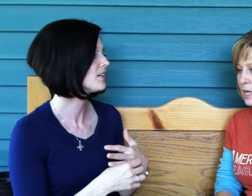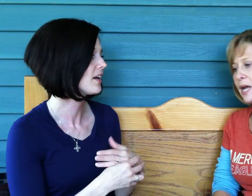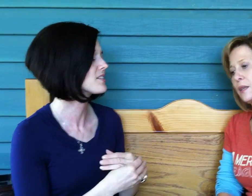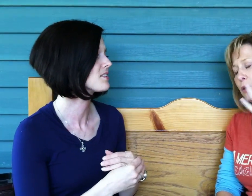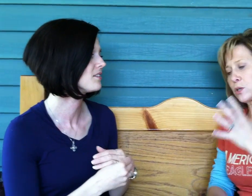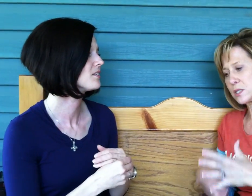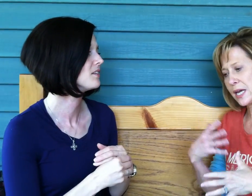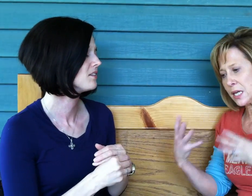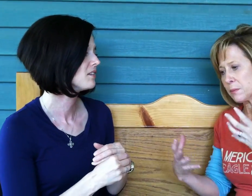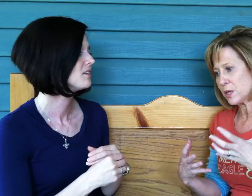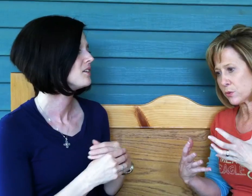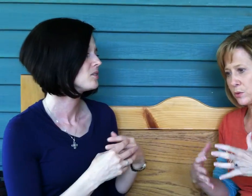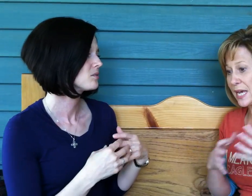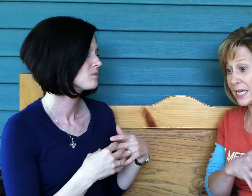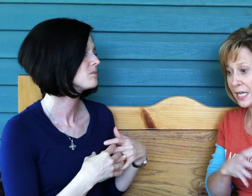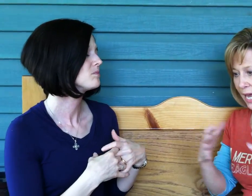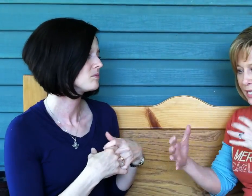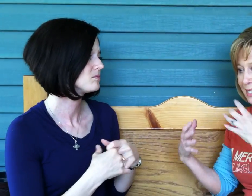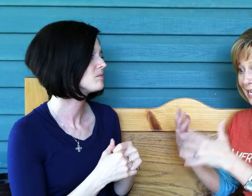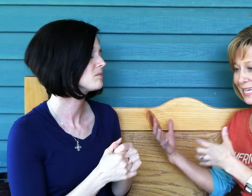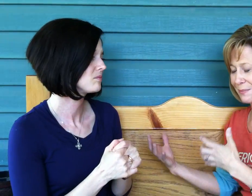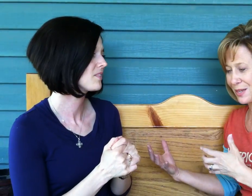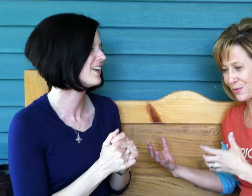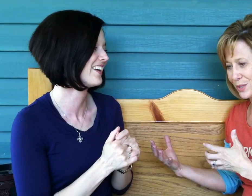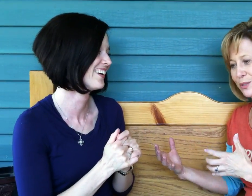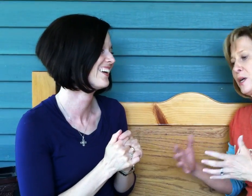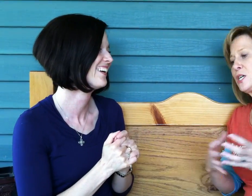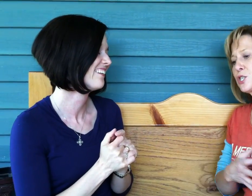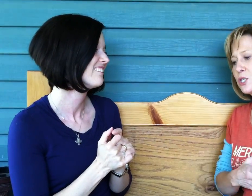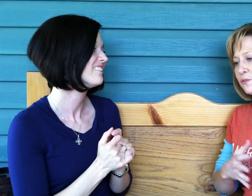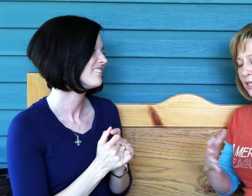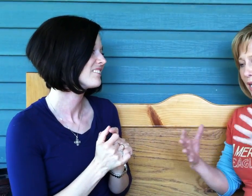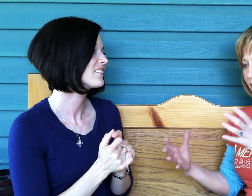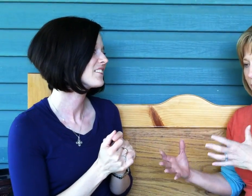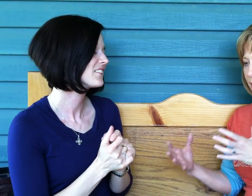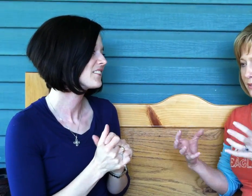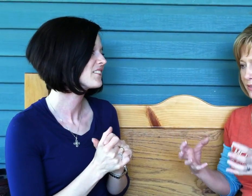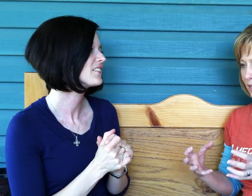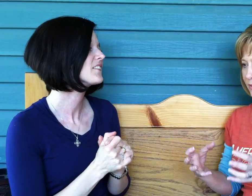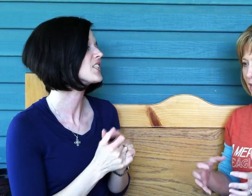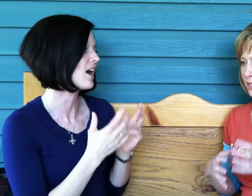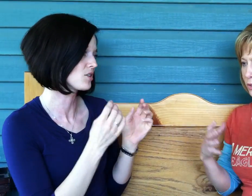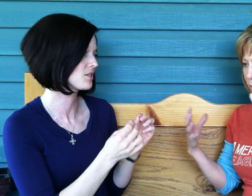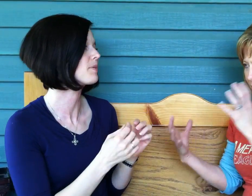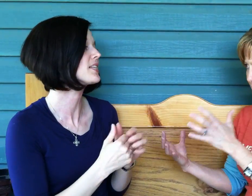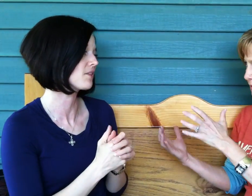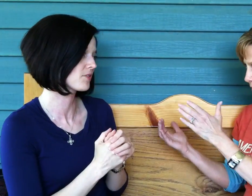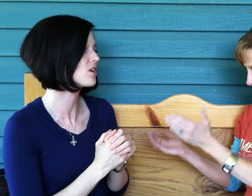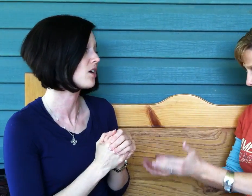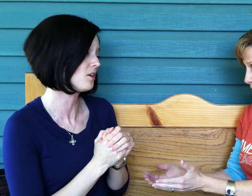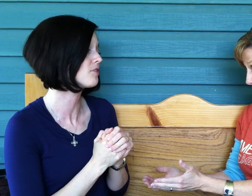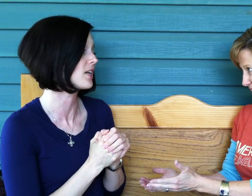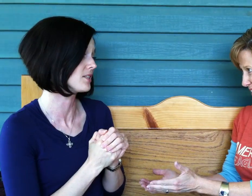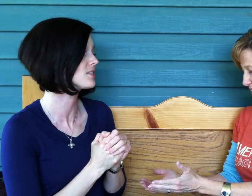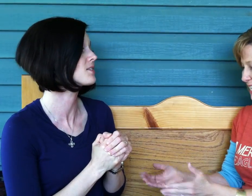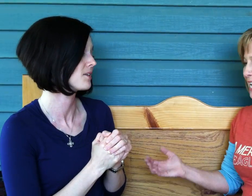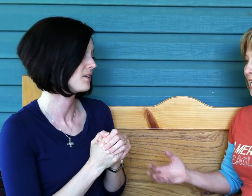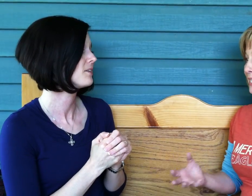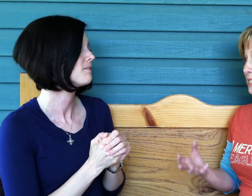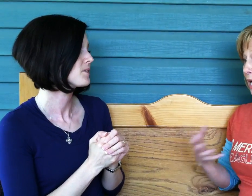the Lord's taking me through, take in and is taking me through, shifting out of a place of self-doubt to a place of confidence. It's not